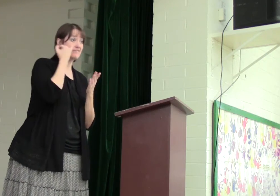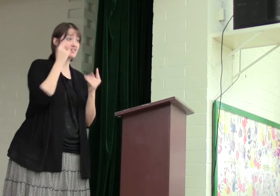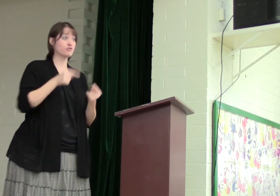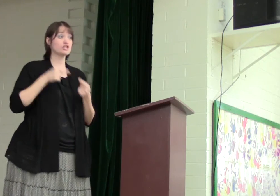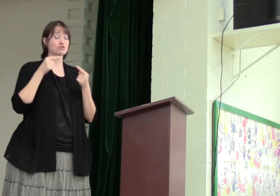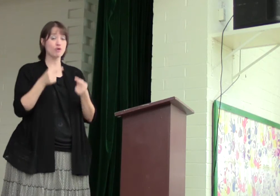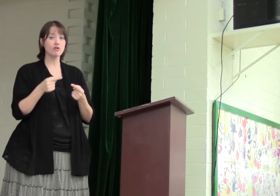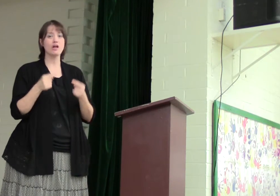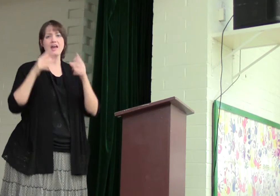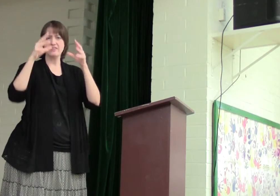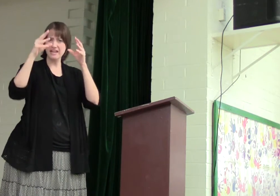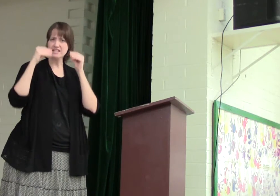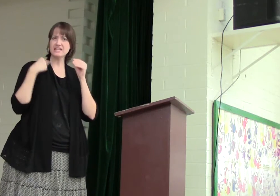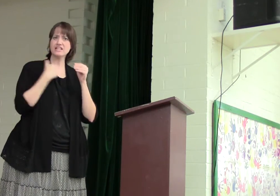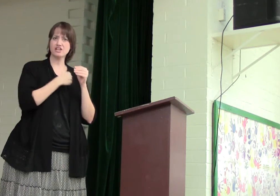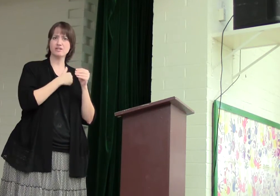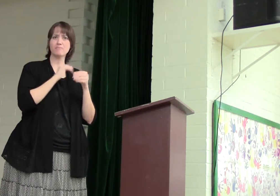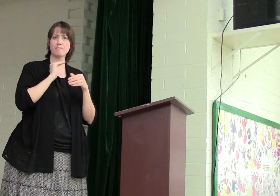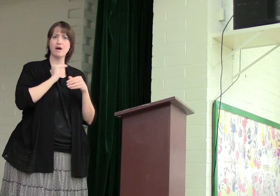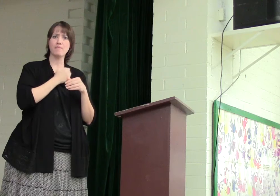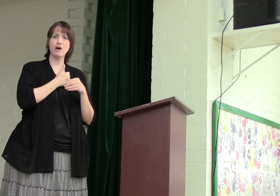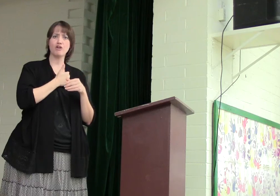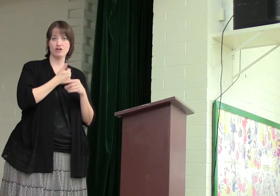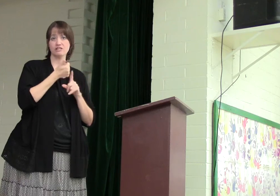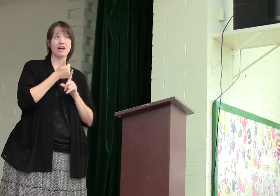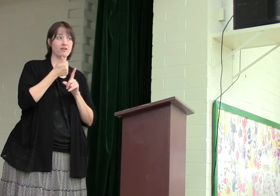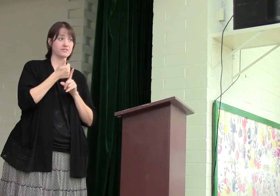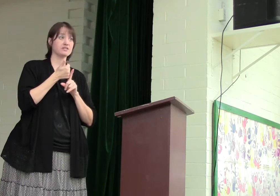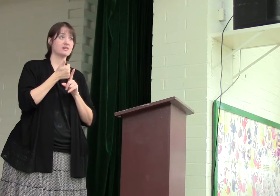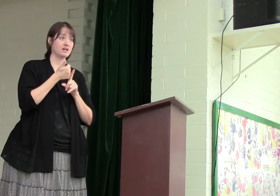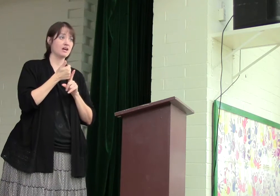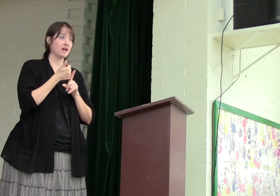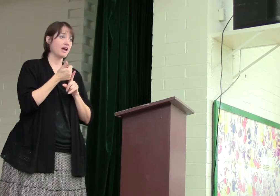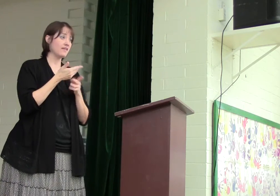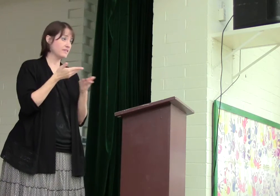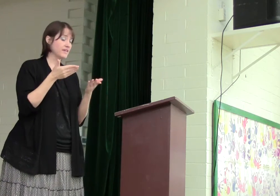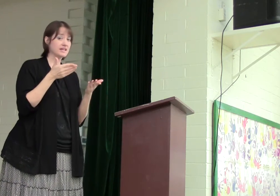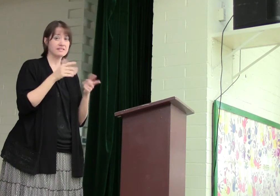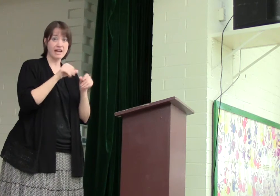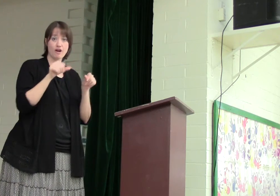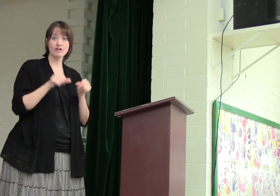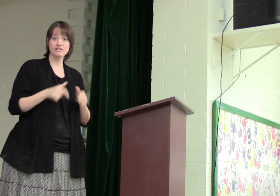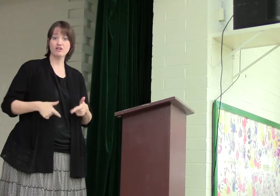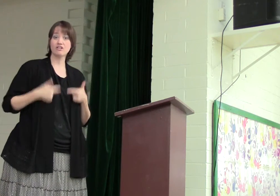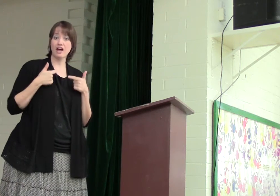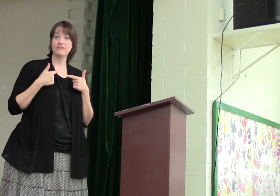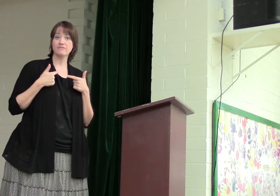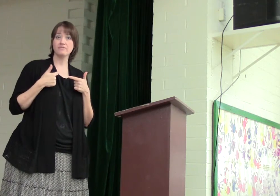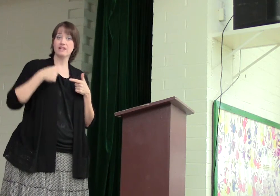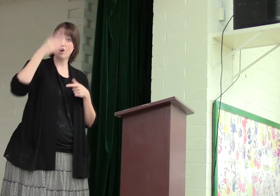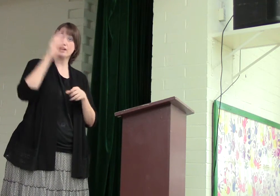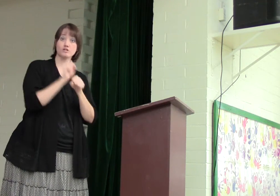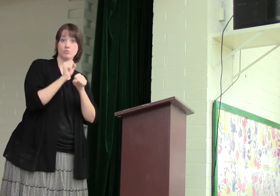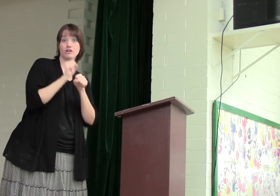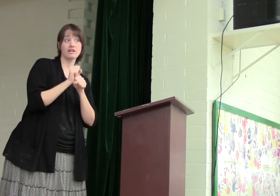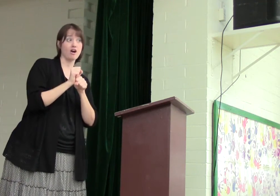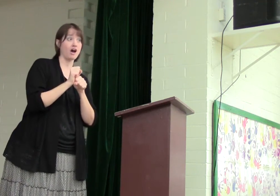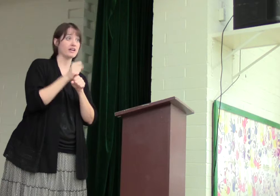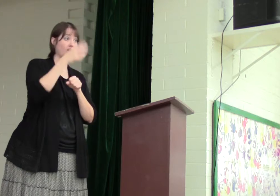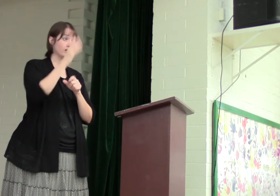even if we struggle, they can teach us about ourselves and the things, the areas in our life that God is working on and God